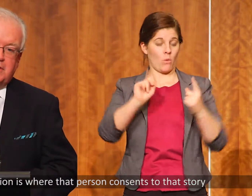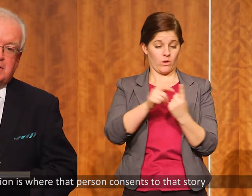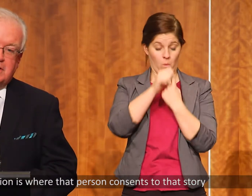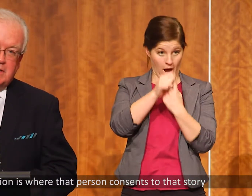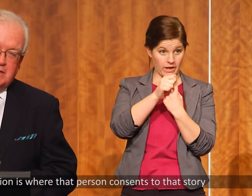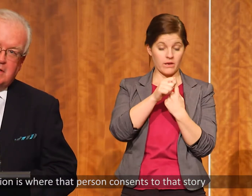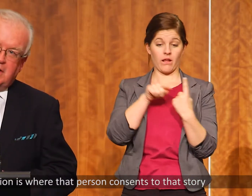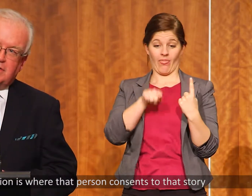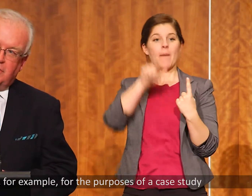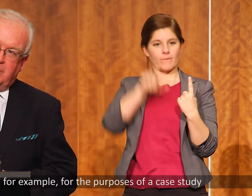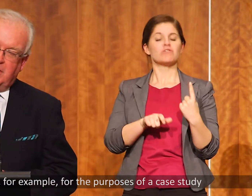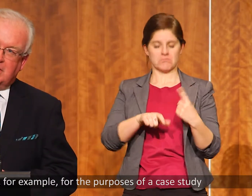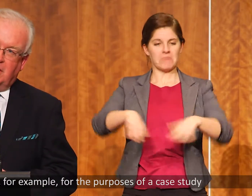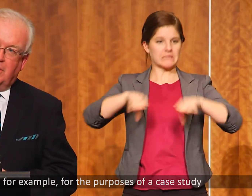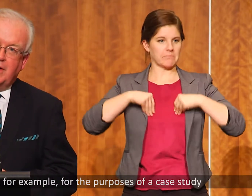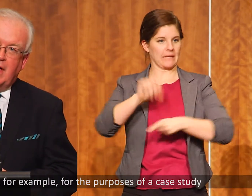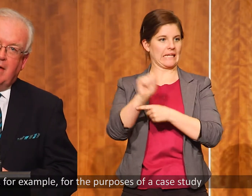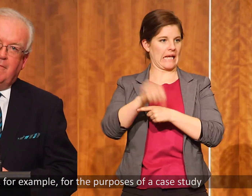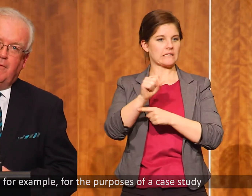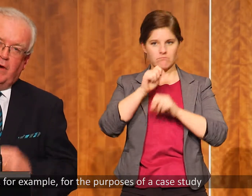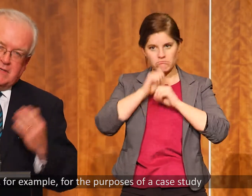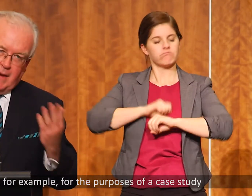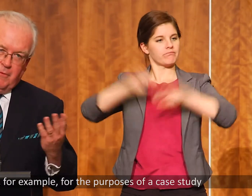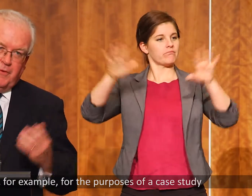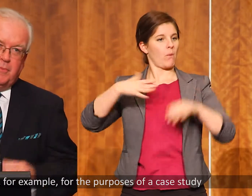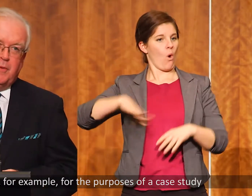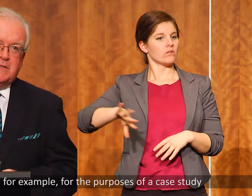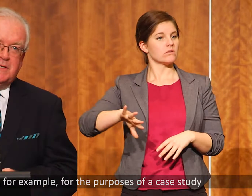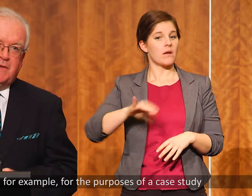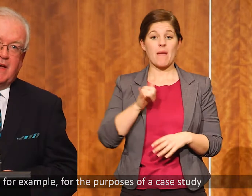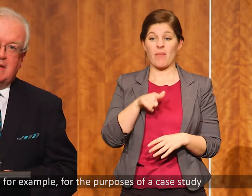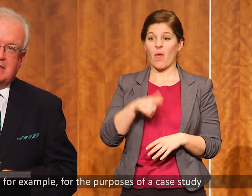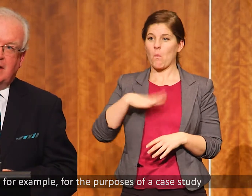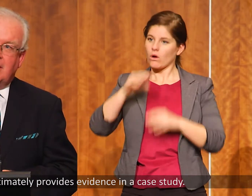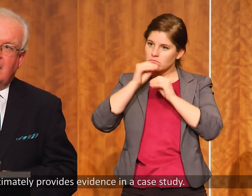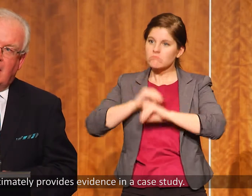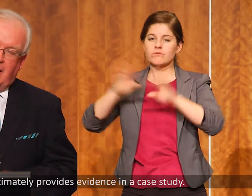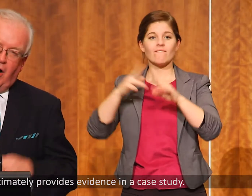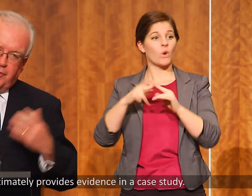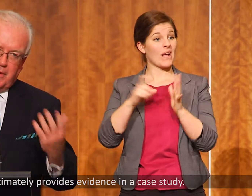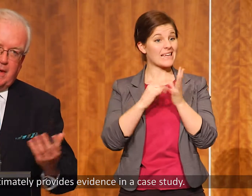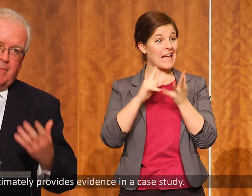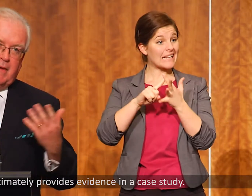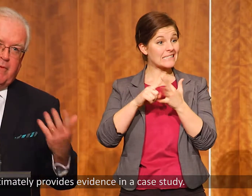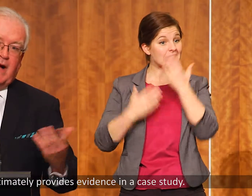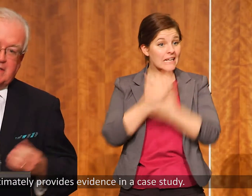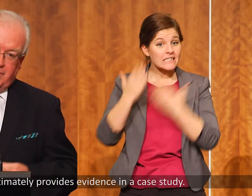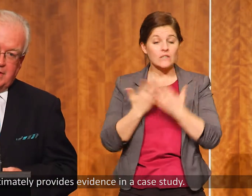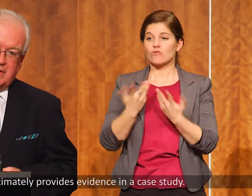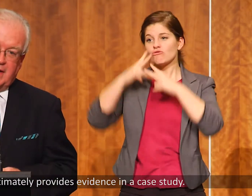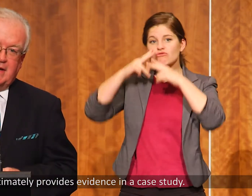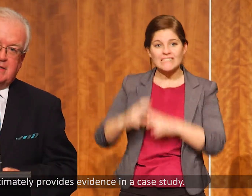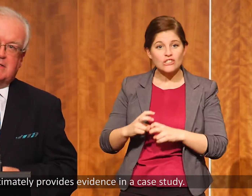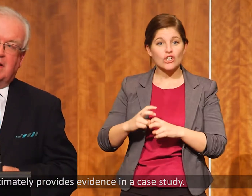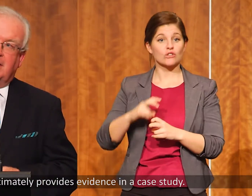where the person consents to that story being told, for example, for the purposes of a case study and ultimately provides